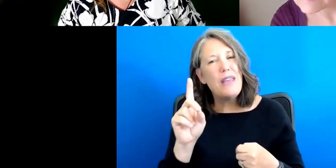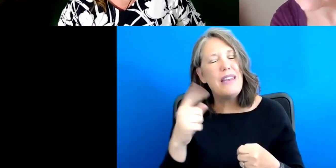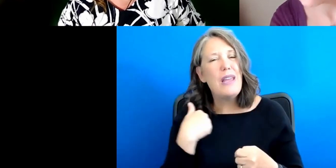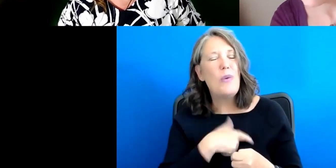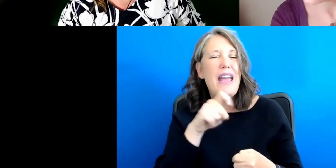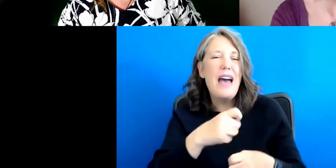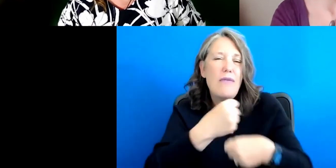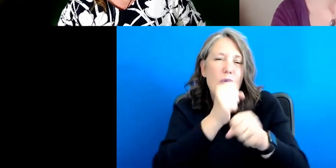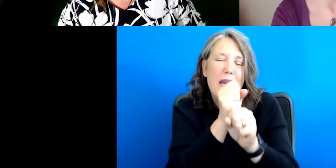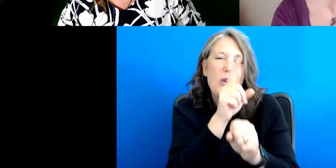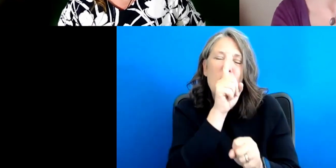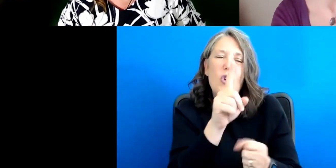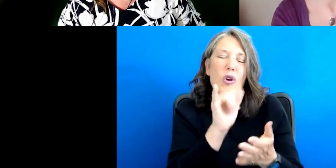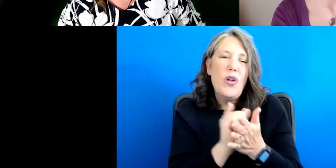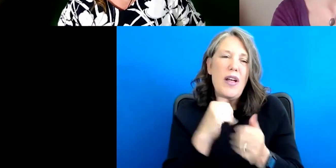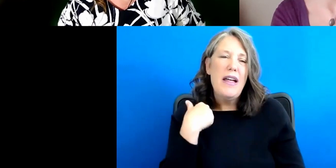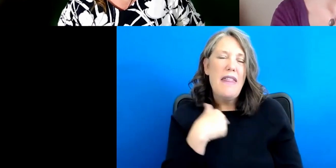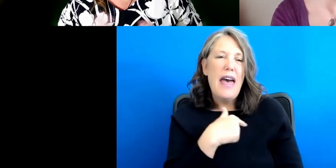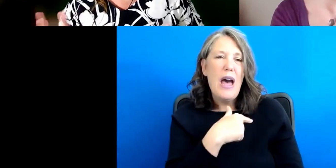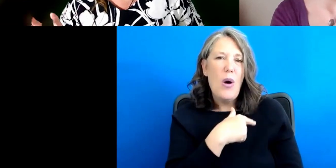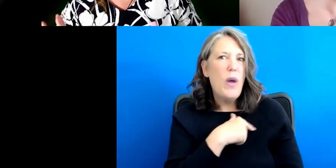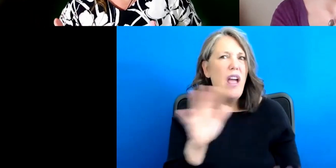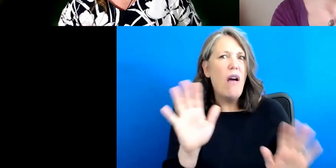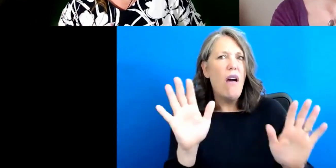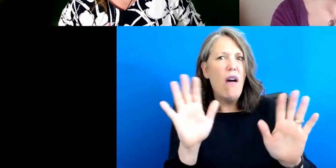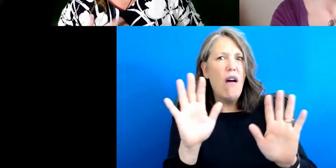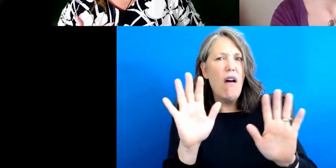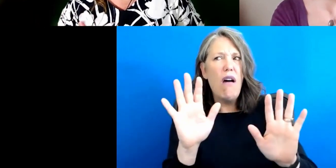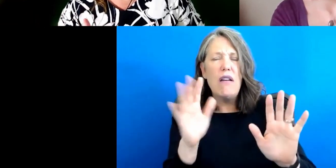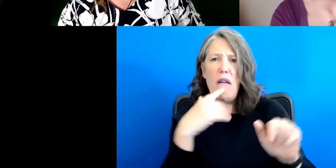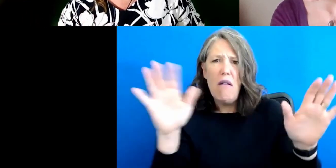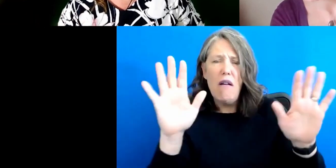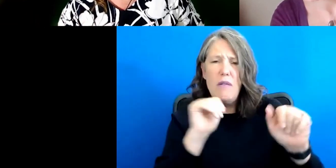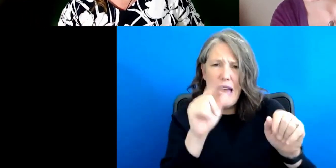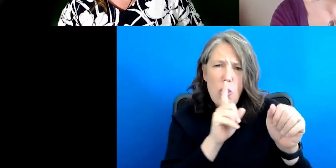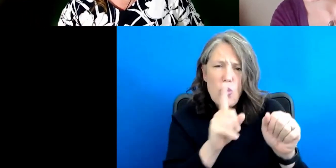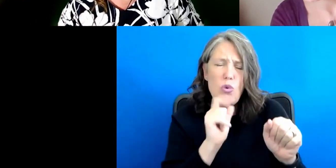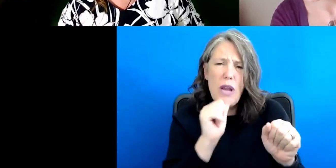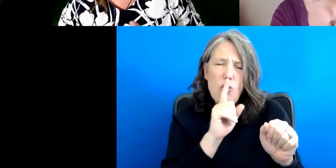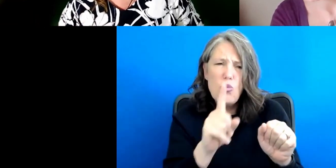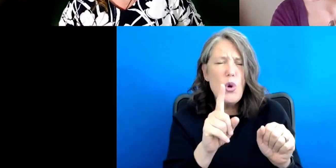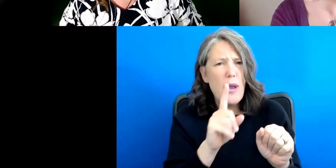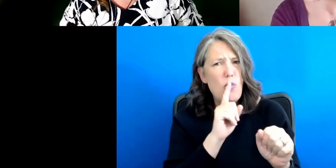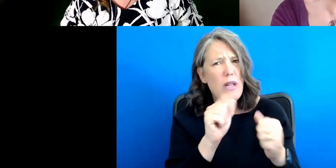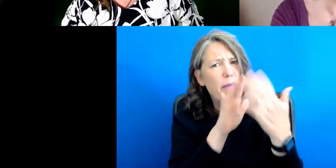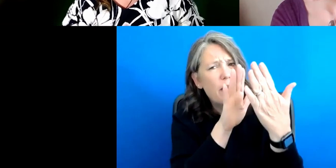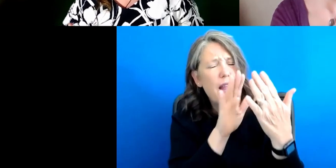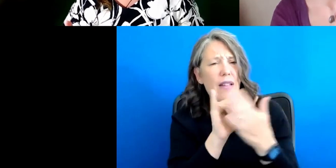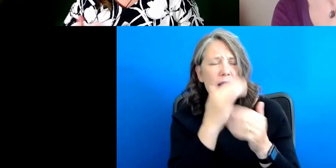make sure that we counter that and say, none of that is true. And, you know, this is why the reservations